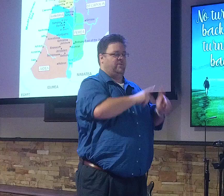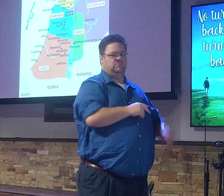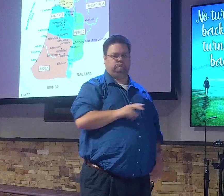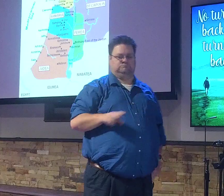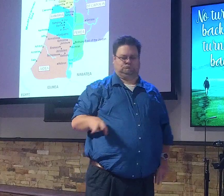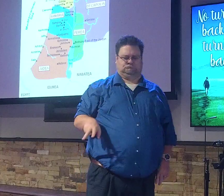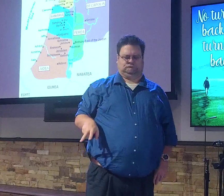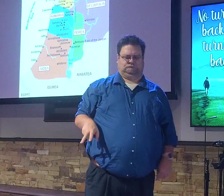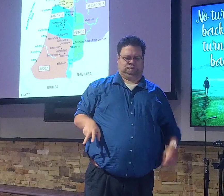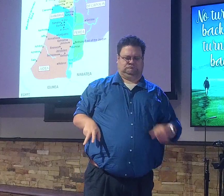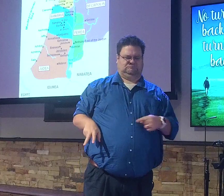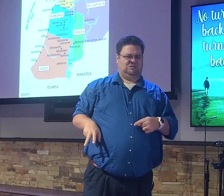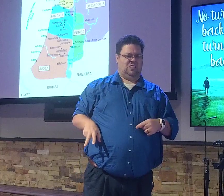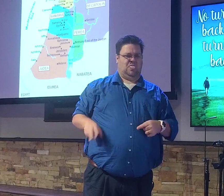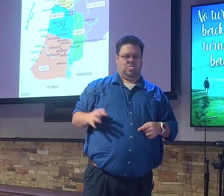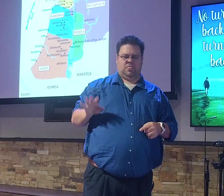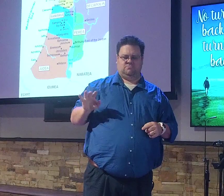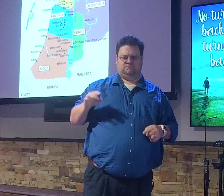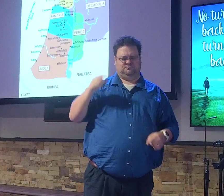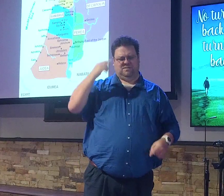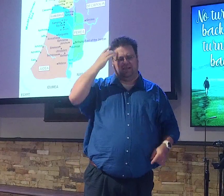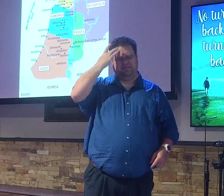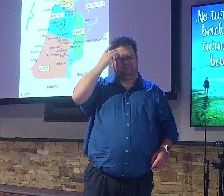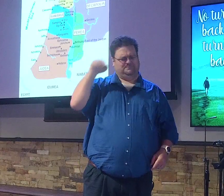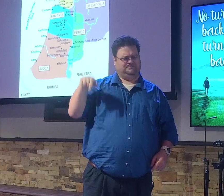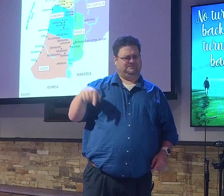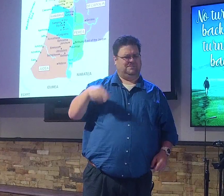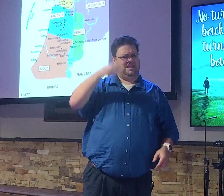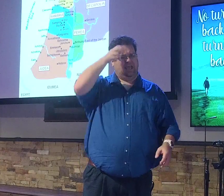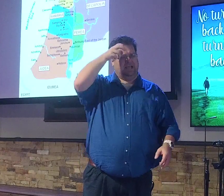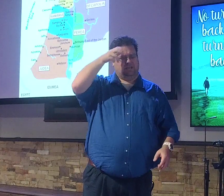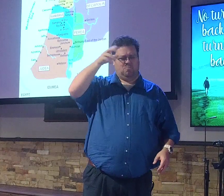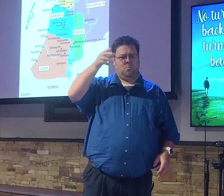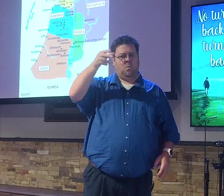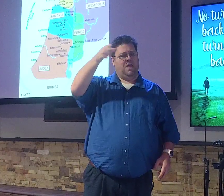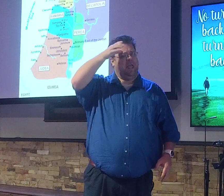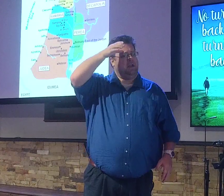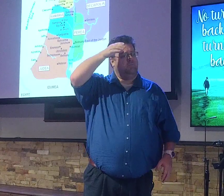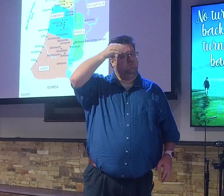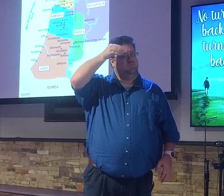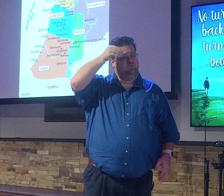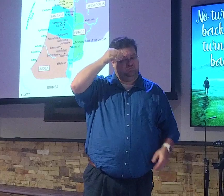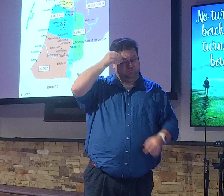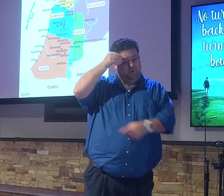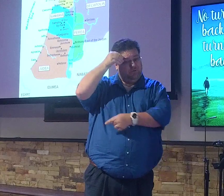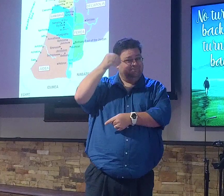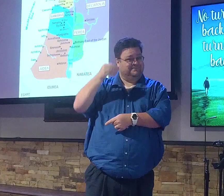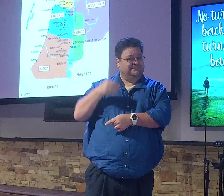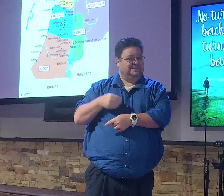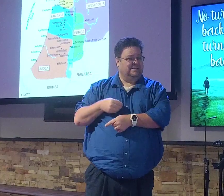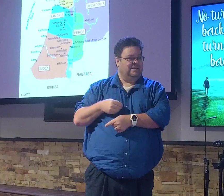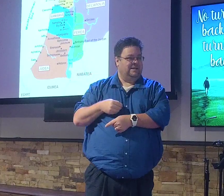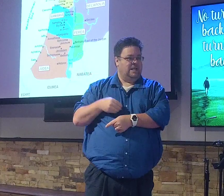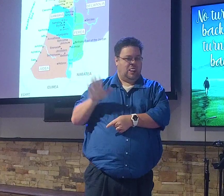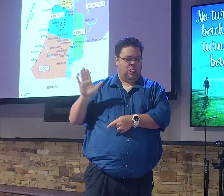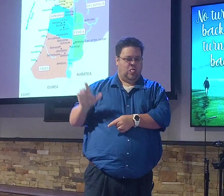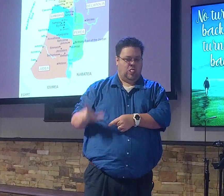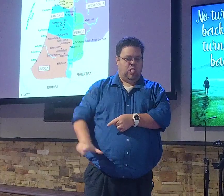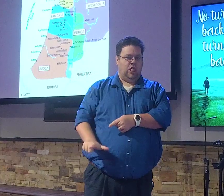were viewed as less educated, which, for the most part, they were. They were seen as lower-class people. They were viewed as